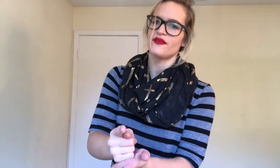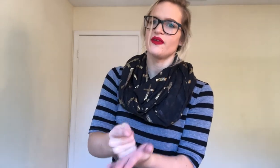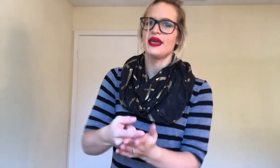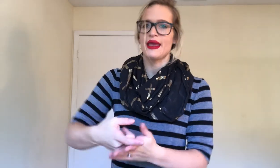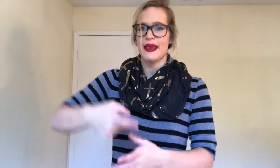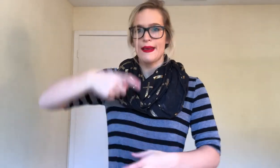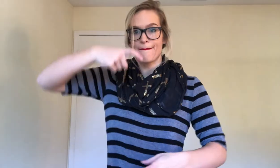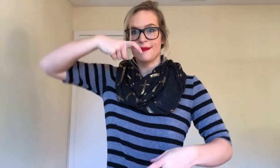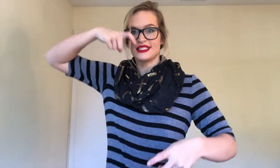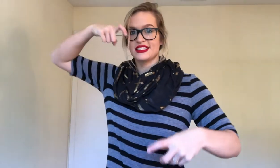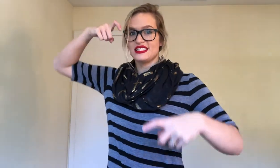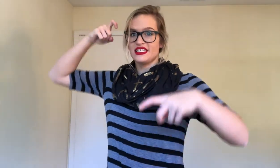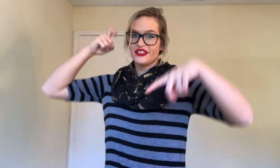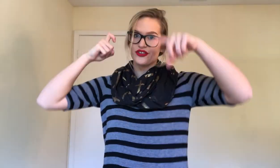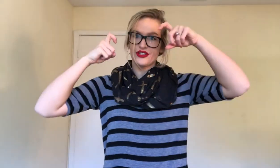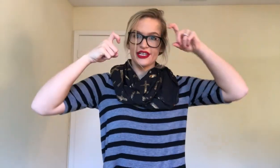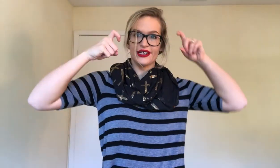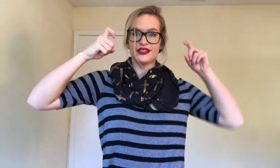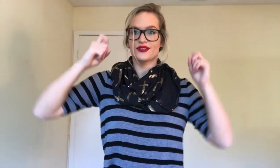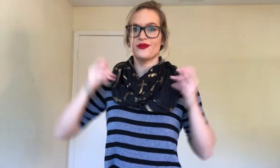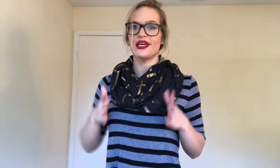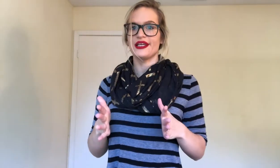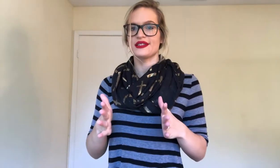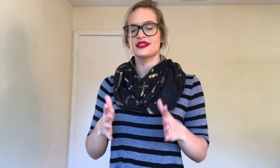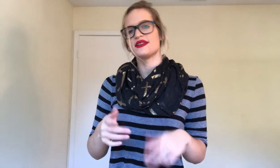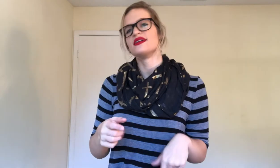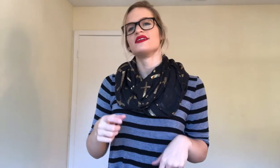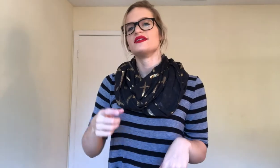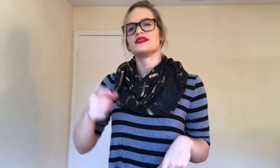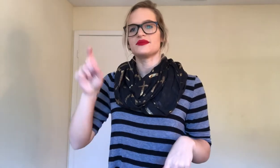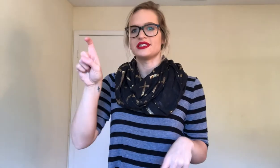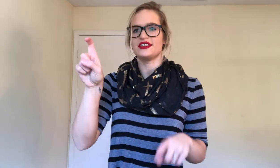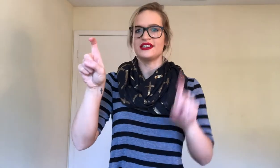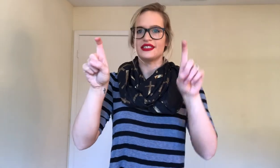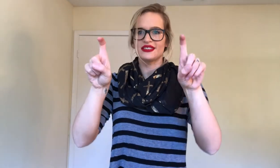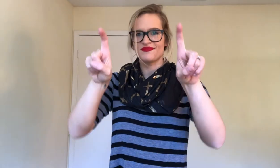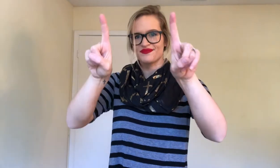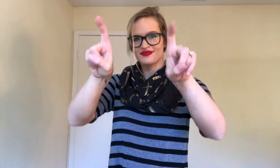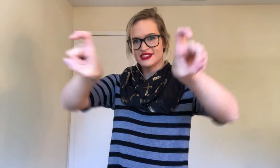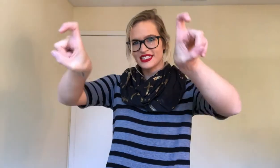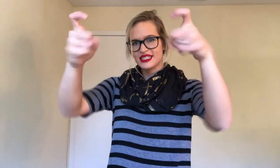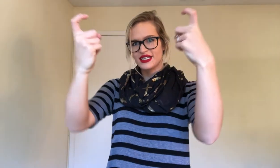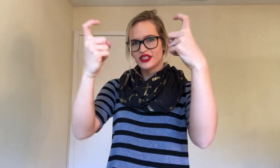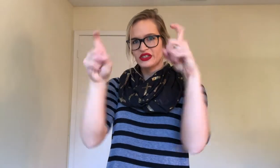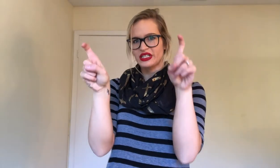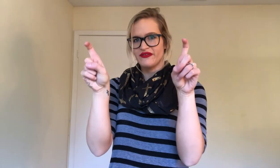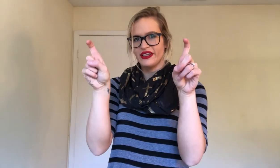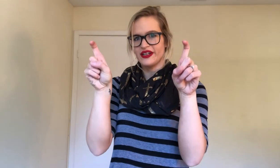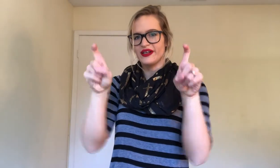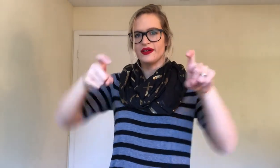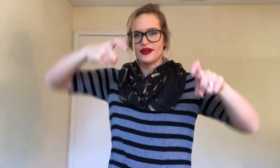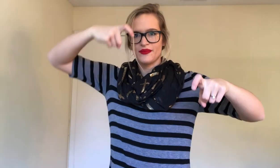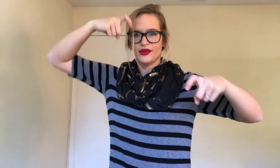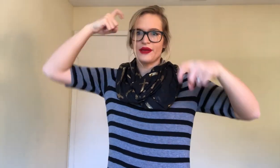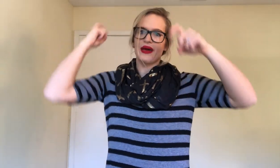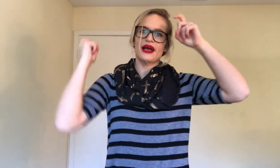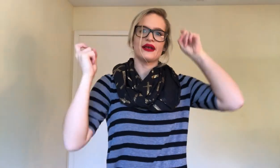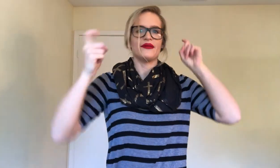in mysterious ways. So, mysterious. Crooked finger. Bring it back. In